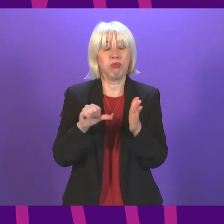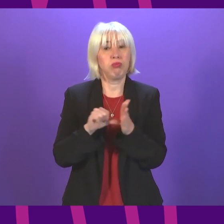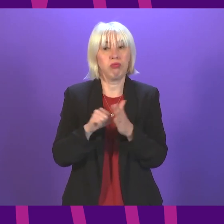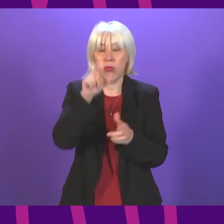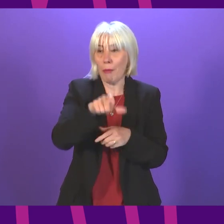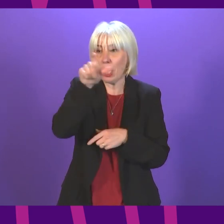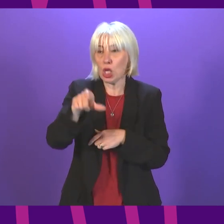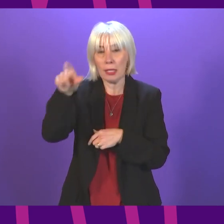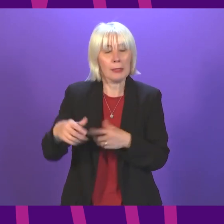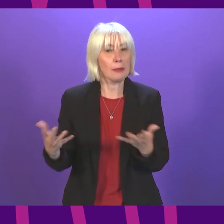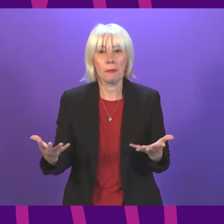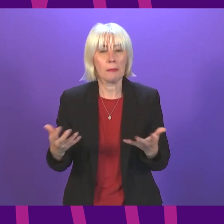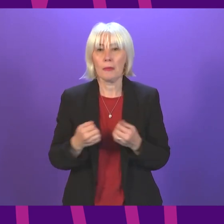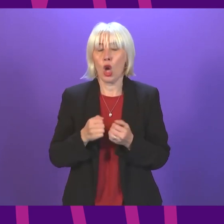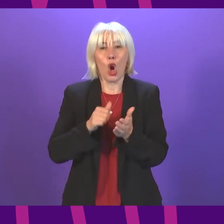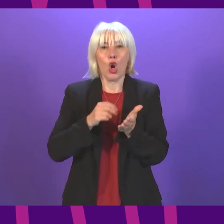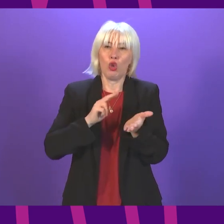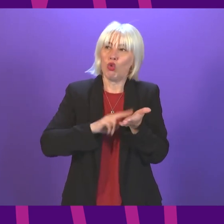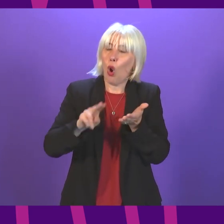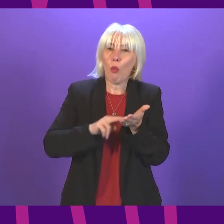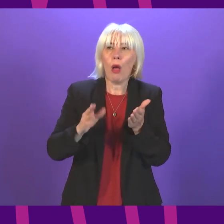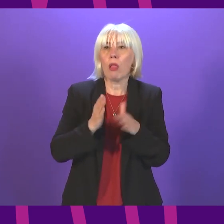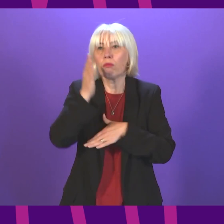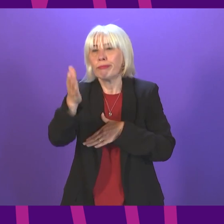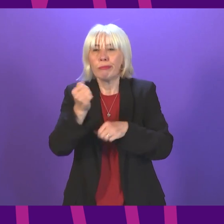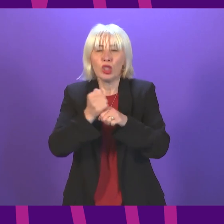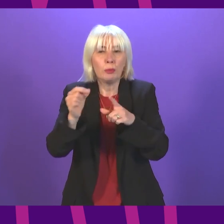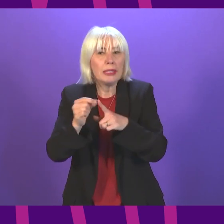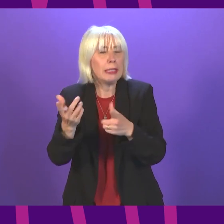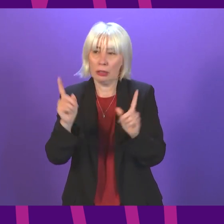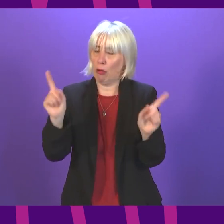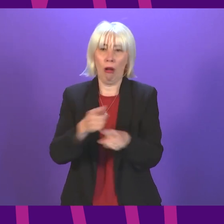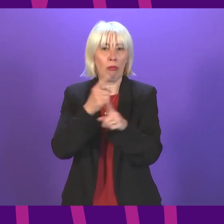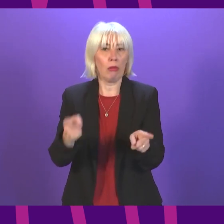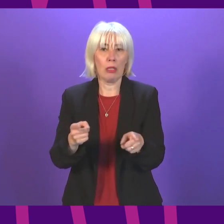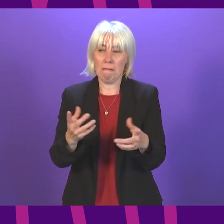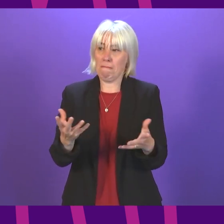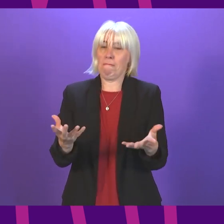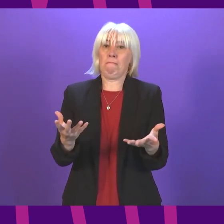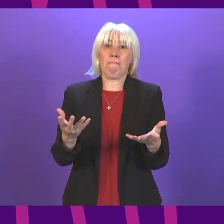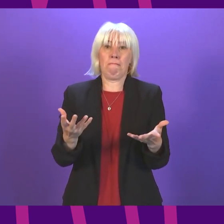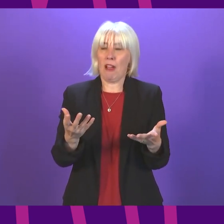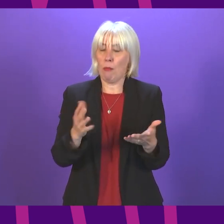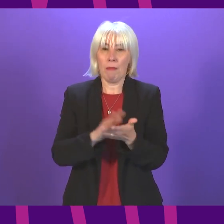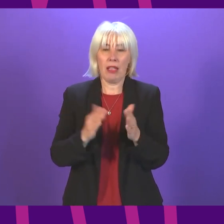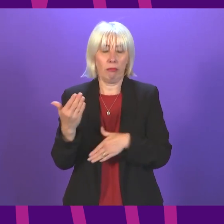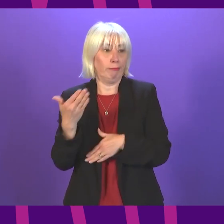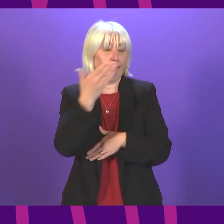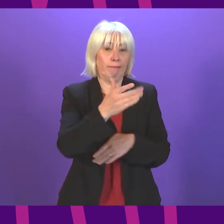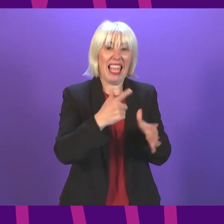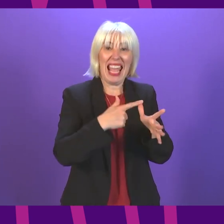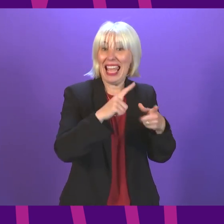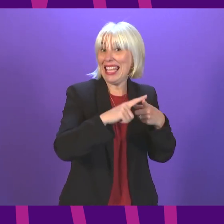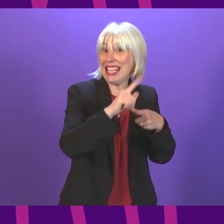With many unable to access their normal healthcare routes, like going to their GPs, they are simply returning or turning to our A&E services.